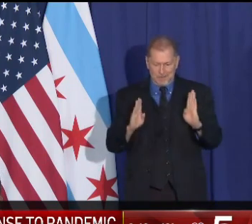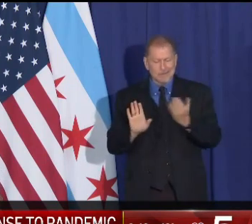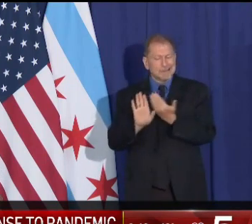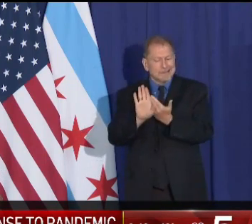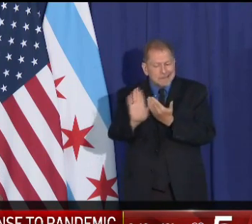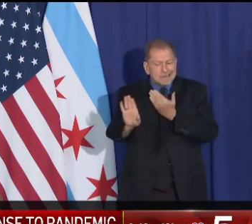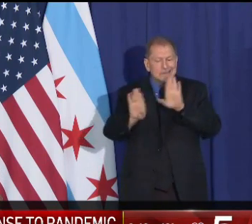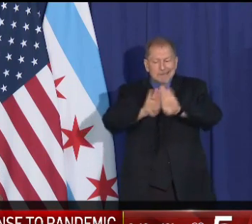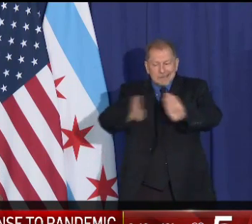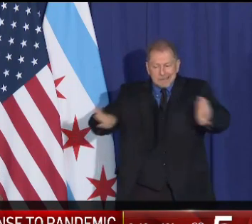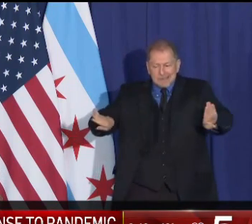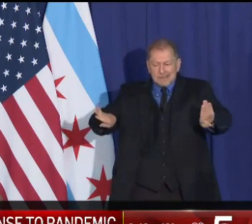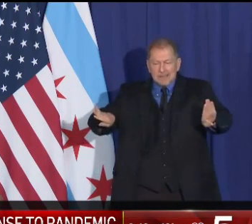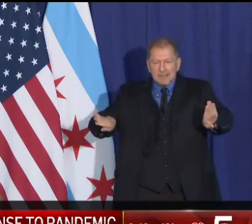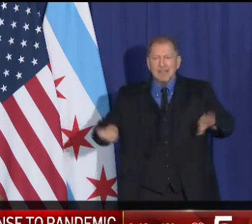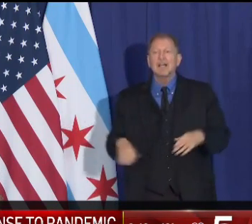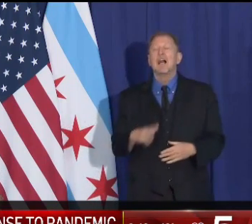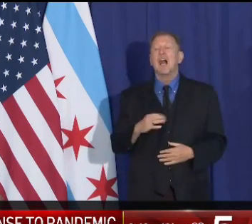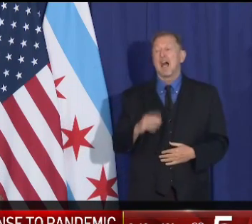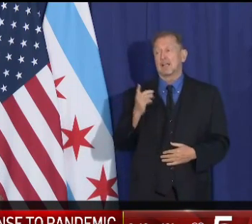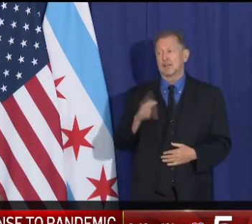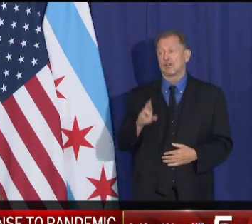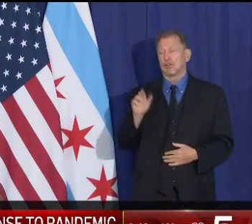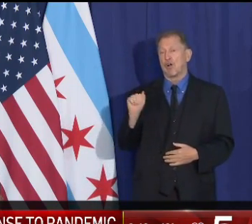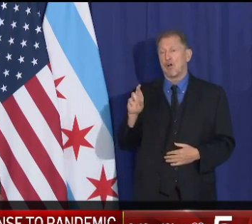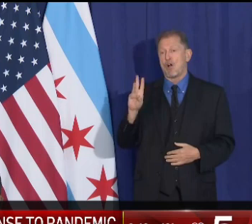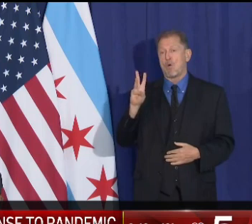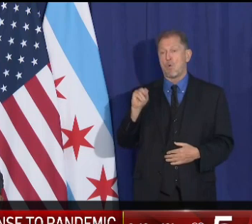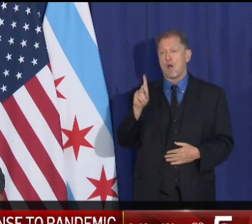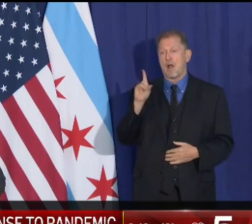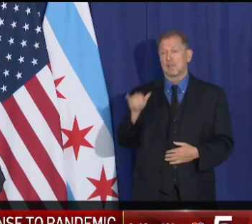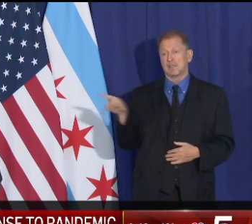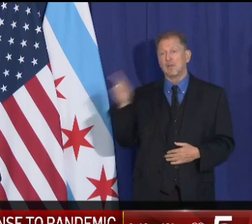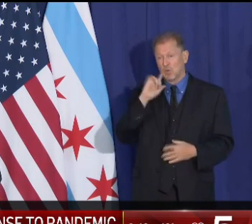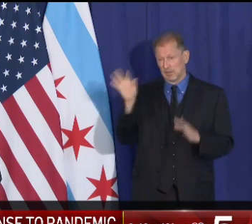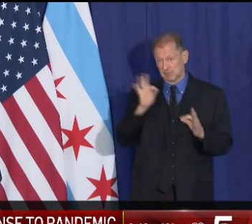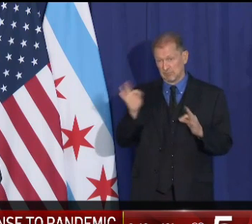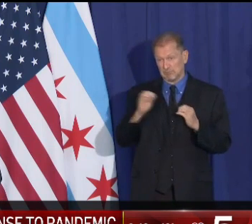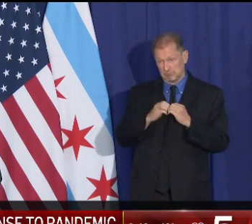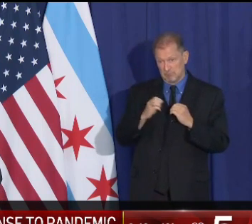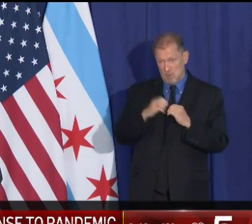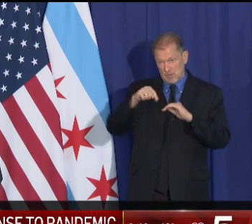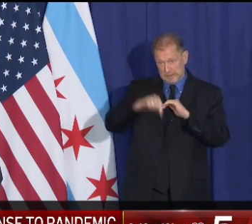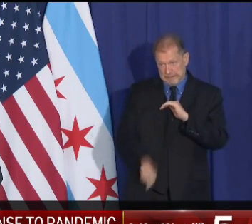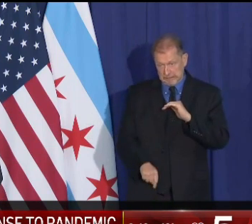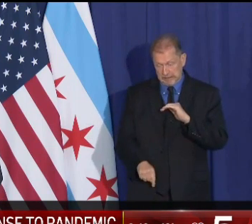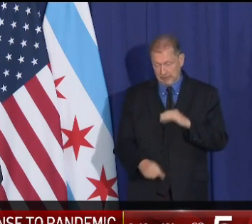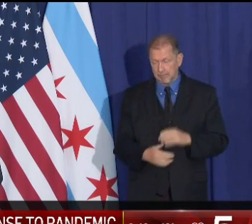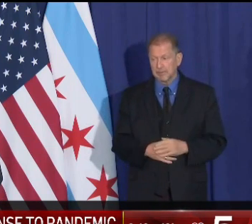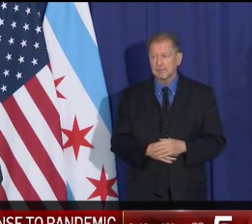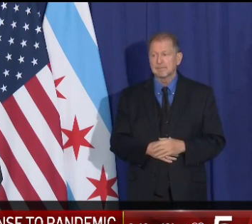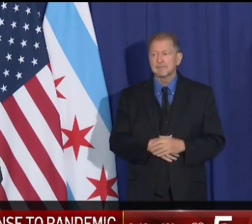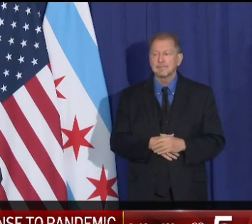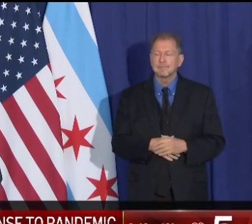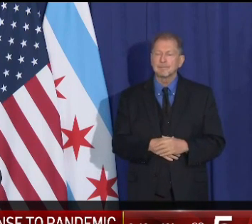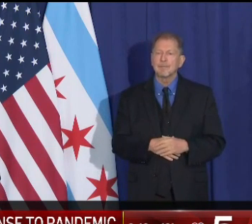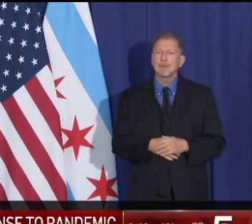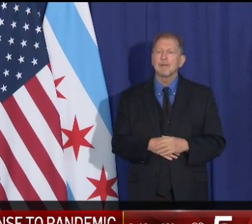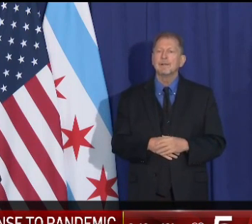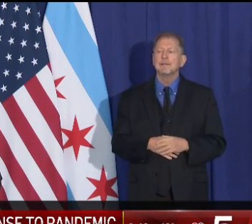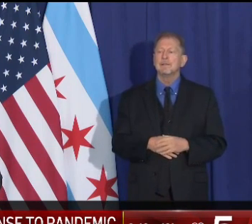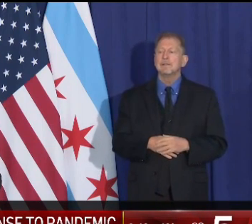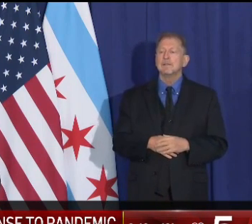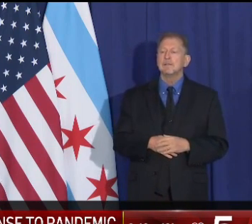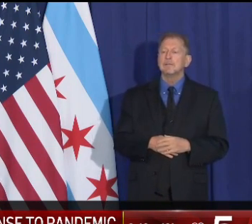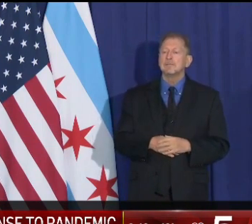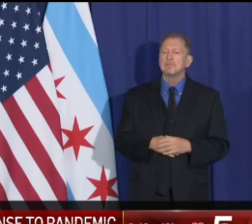home setting. And Dr. Artie will talk in a little more detail about what that means. Now, we have not